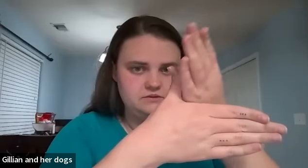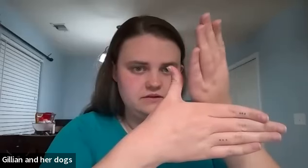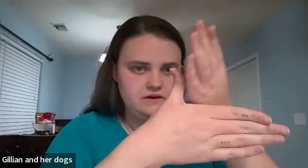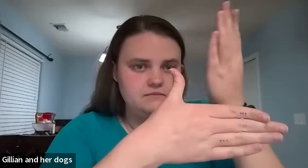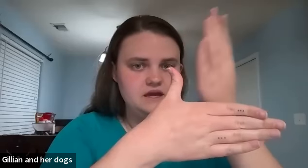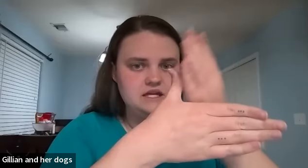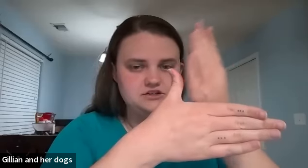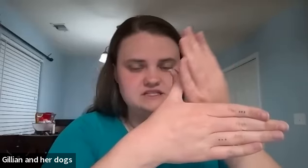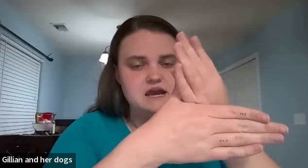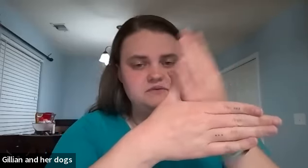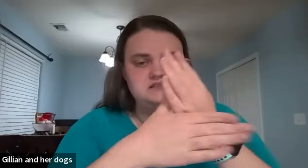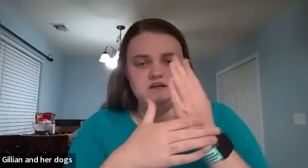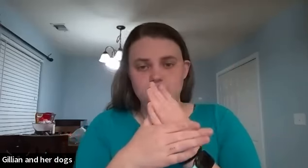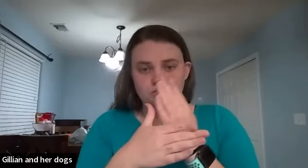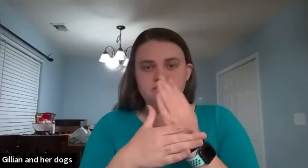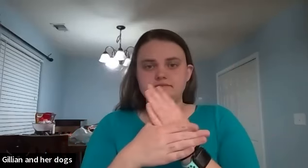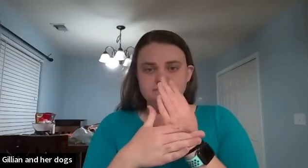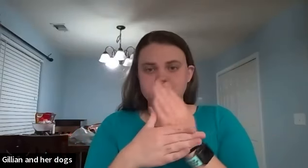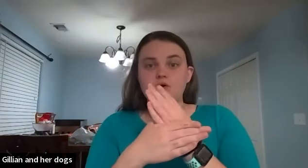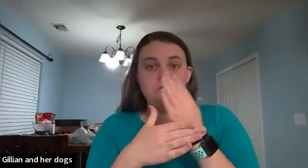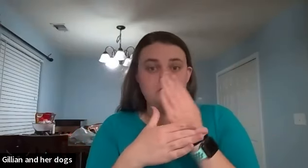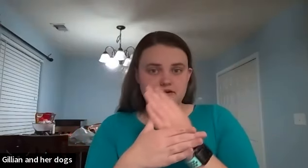between the thumb and you just tap it annoy or bother